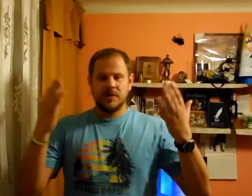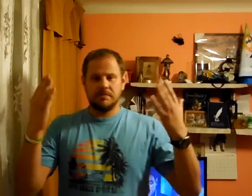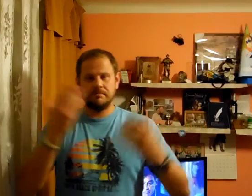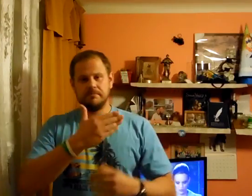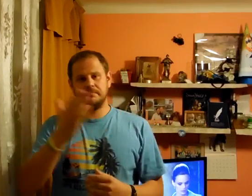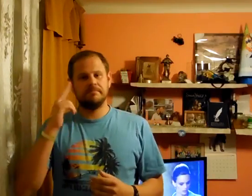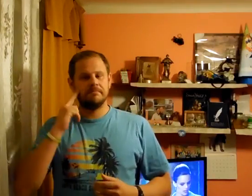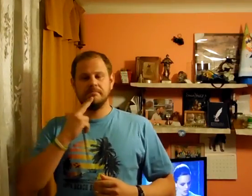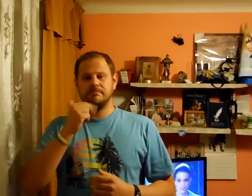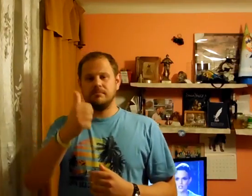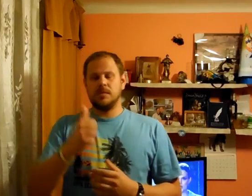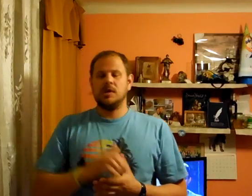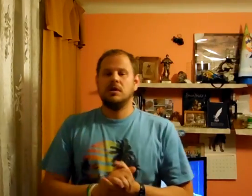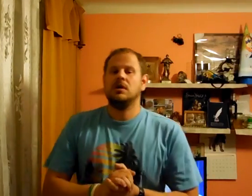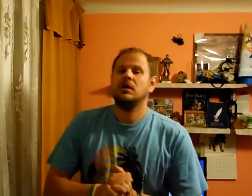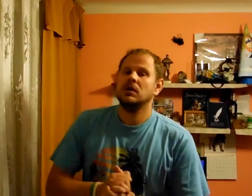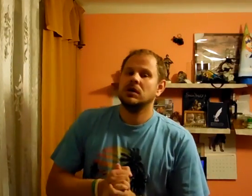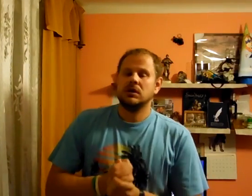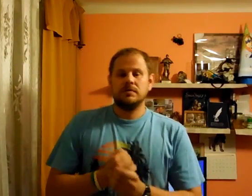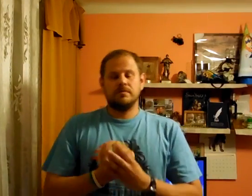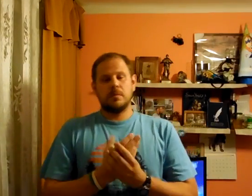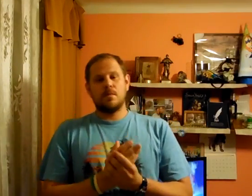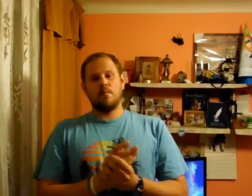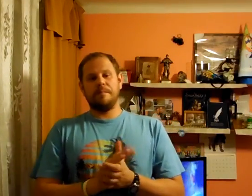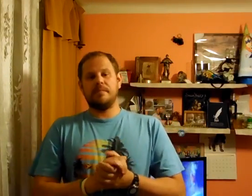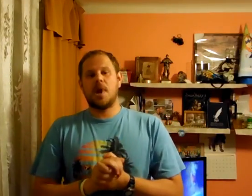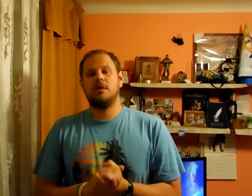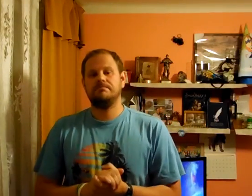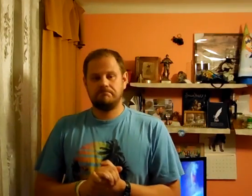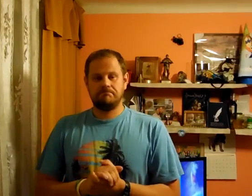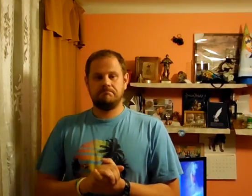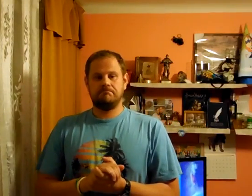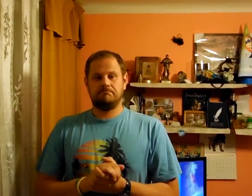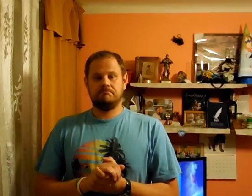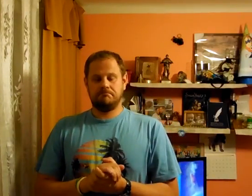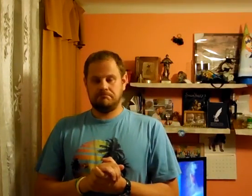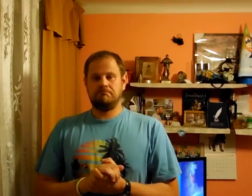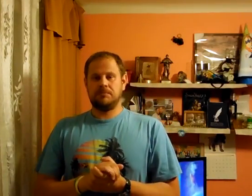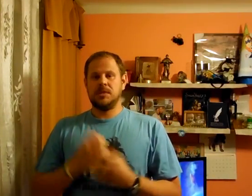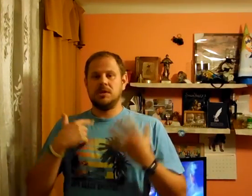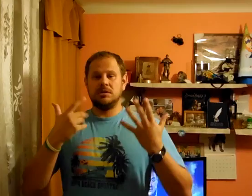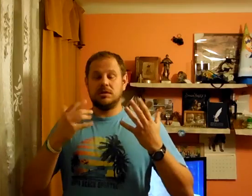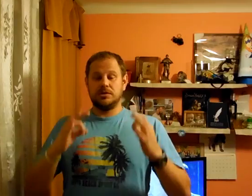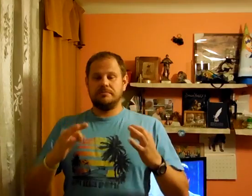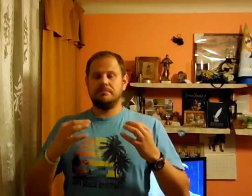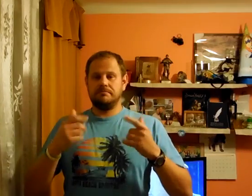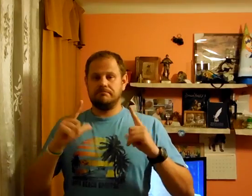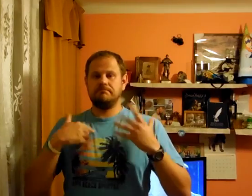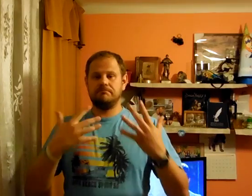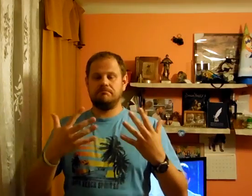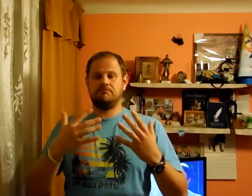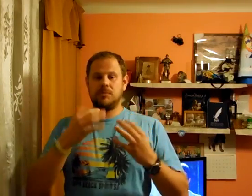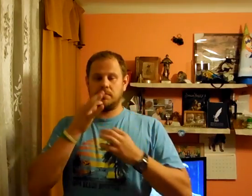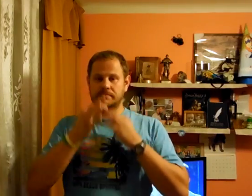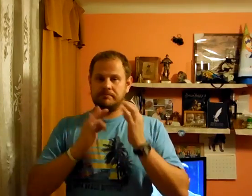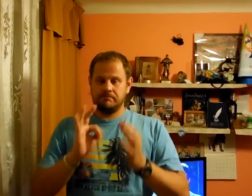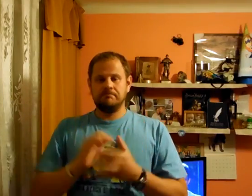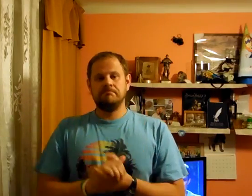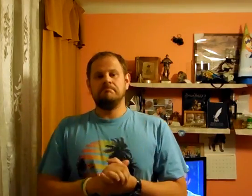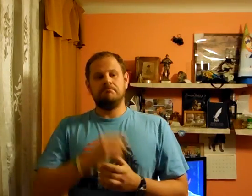Really? At this hour? I... I haven't read anything from protocol and... forward, no conversation. An honest chat between all the co-enthesives.